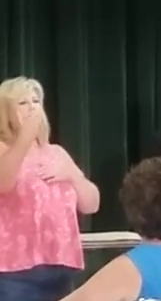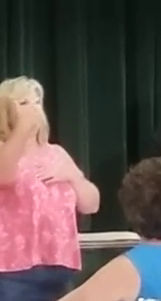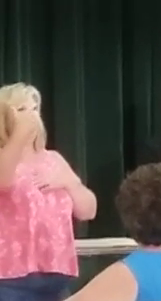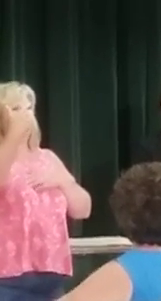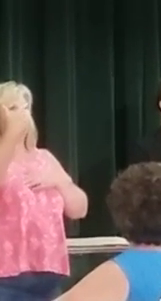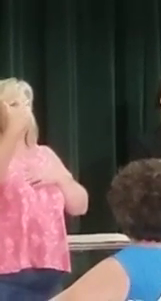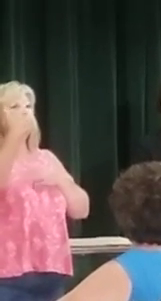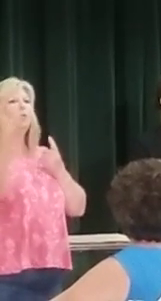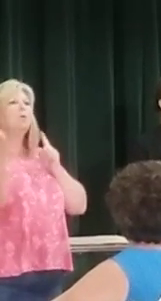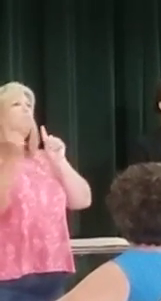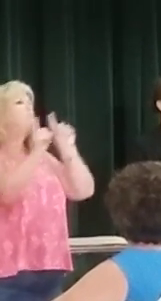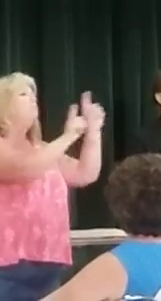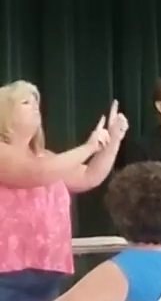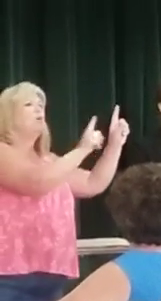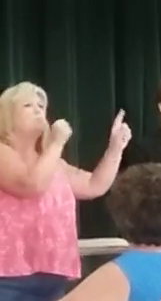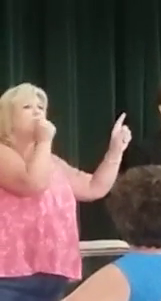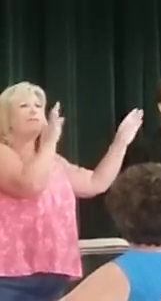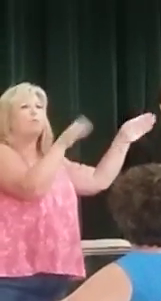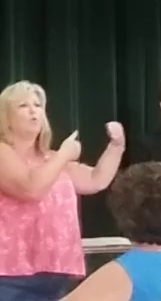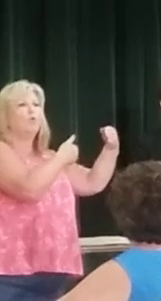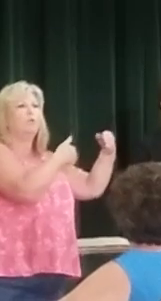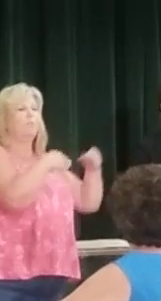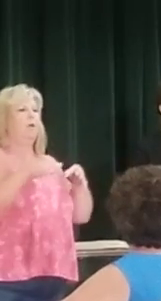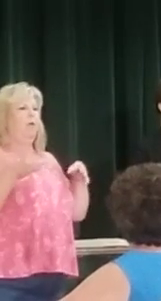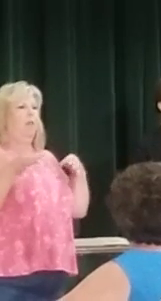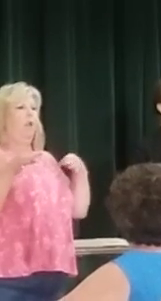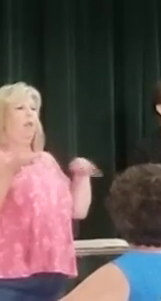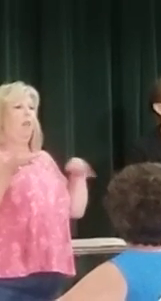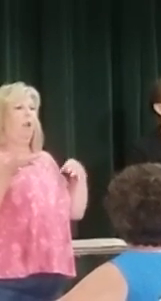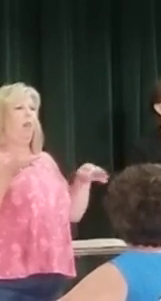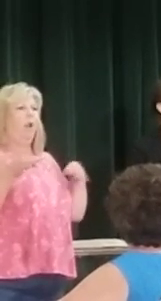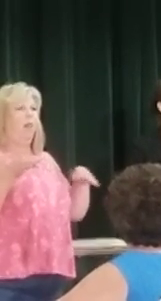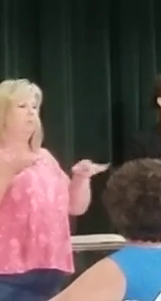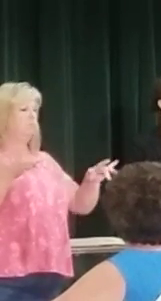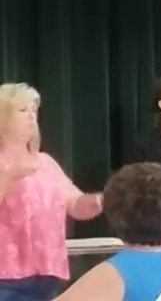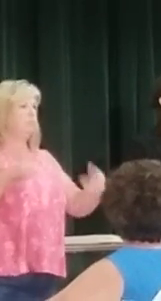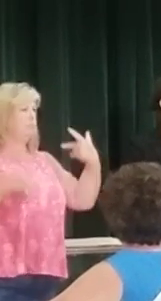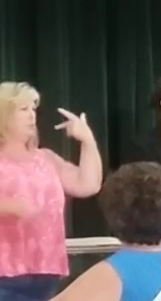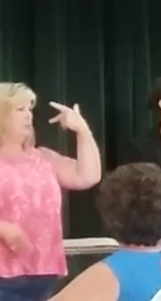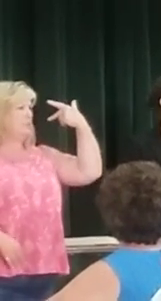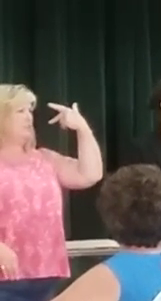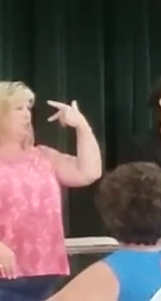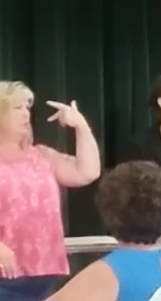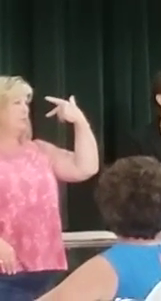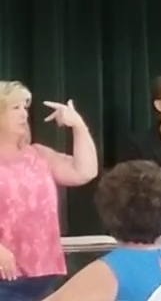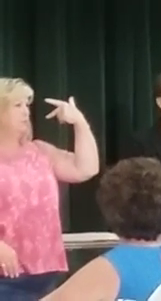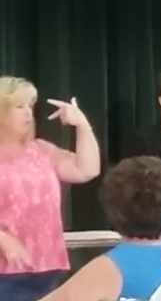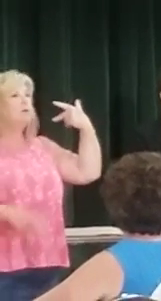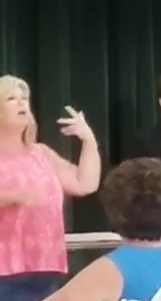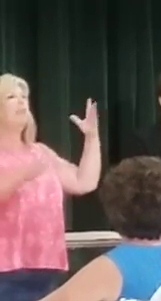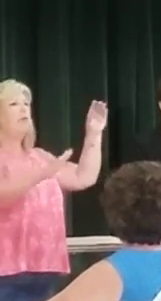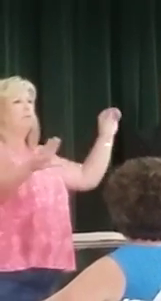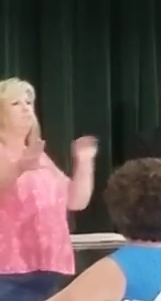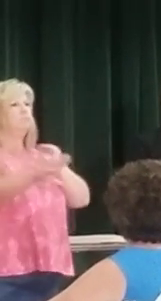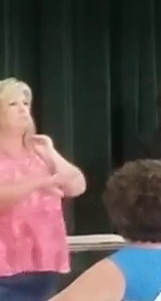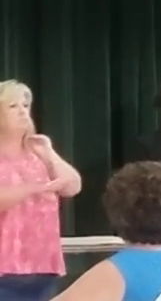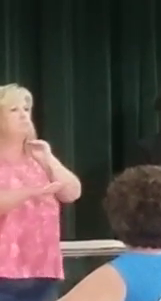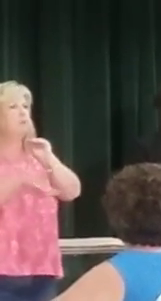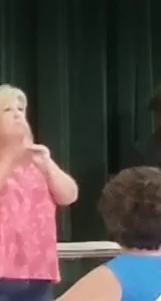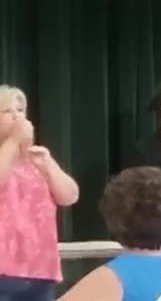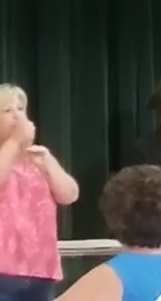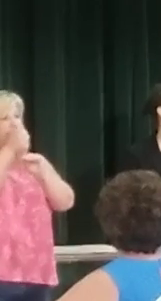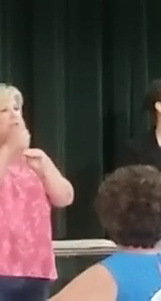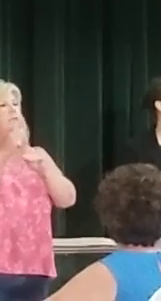one of us, and we'll take you to the private room there, where you can do your own recording, and then we'll collect that, that, of course, will be kept in